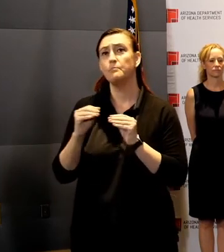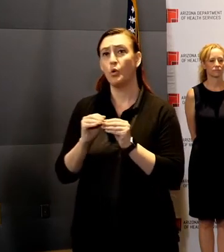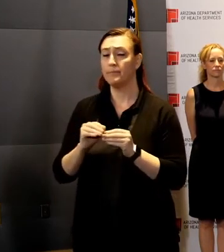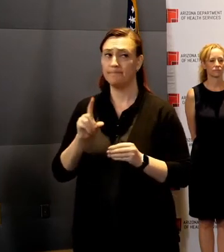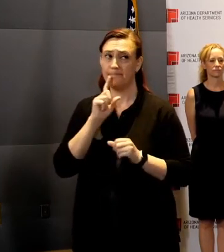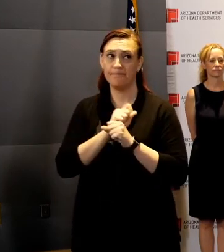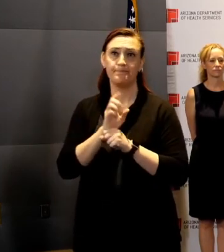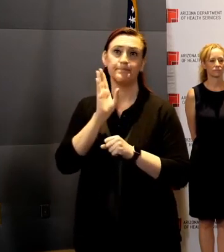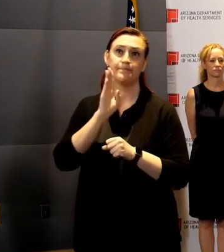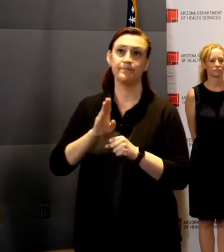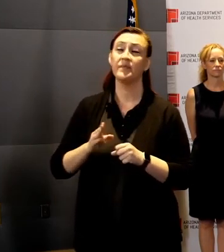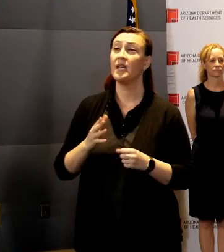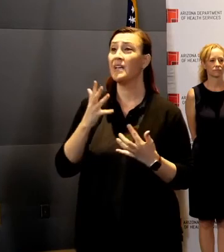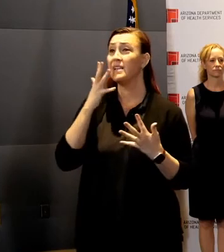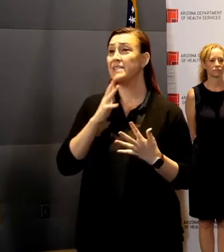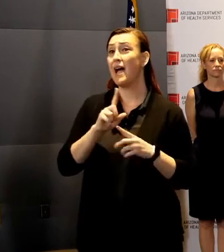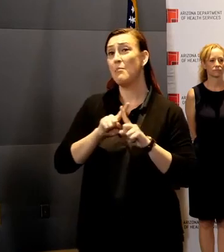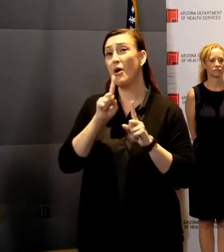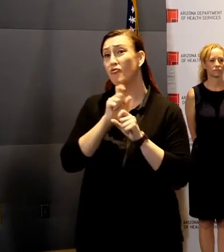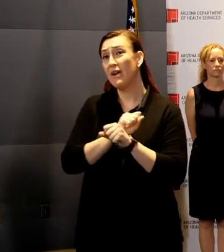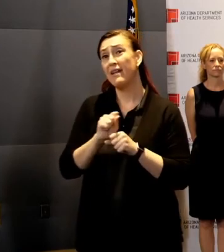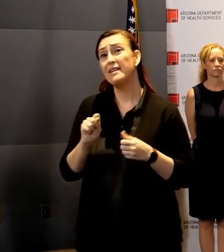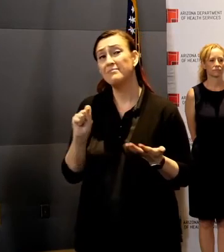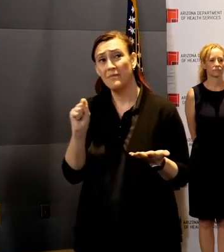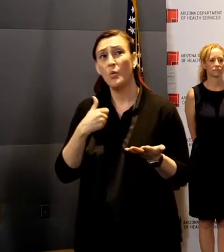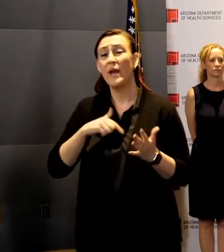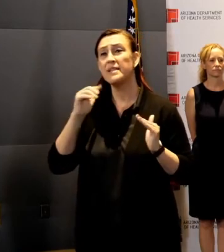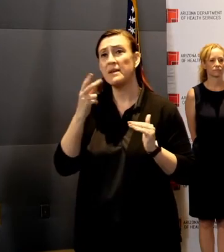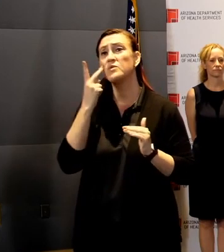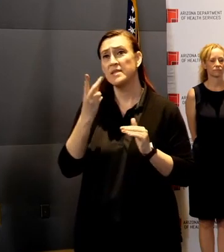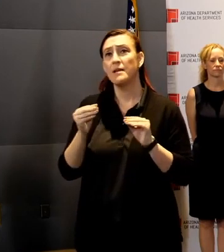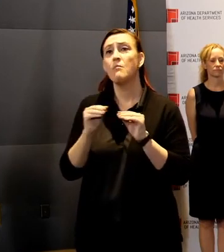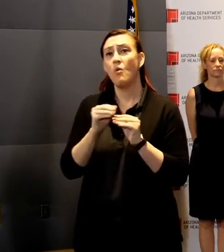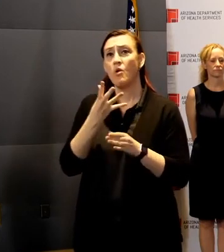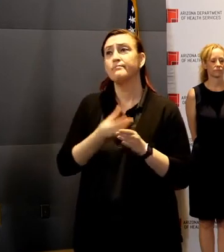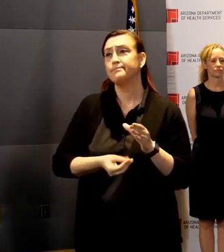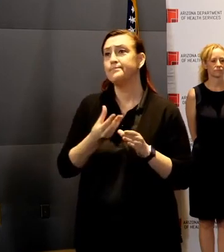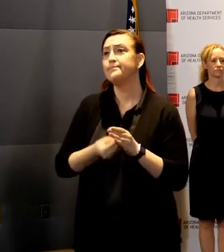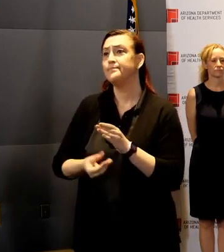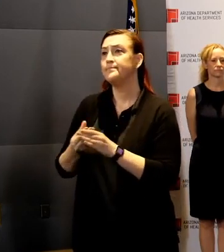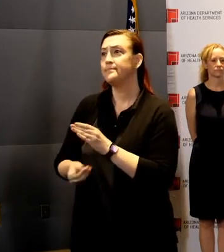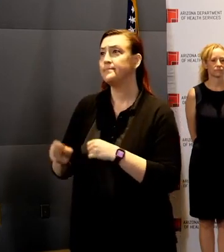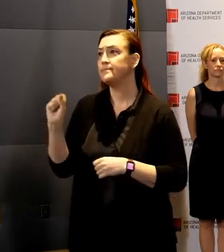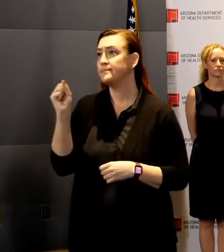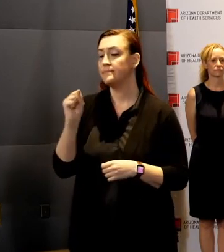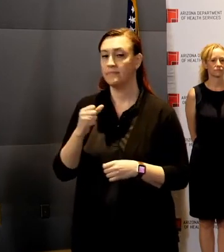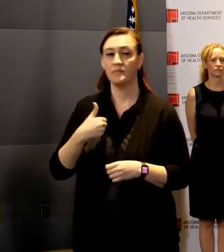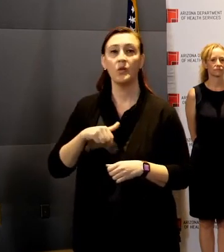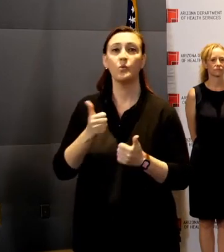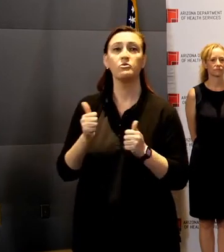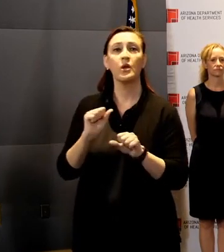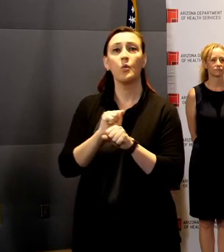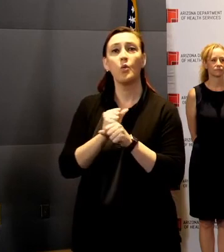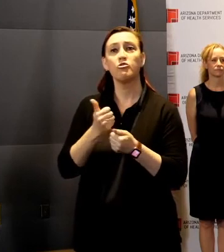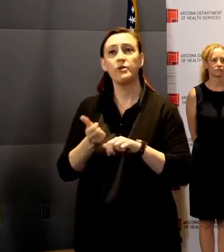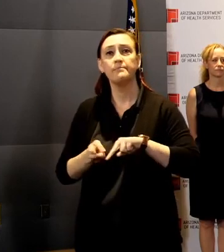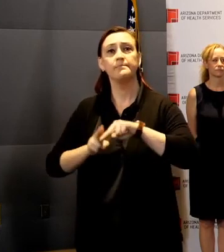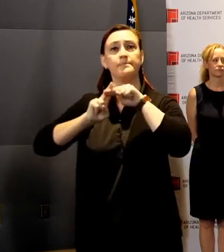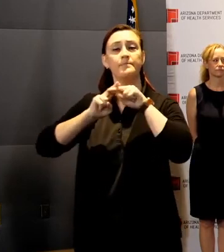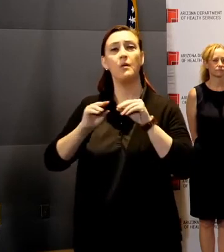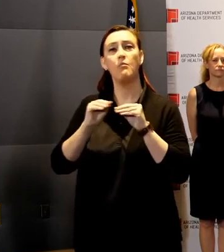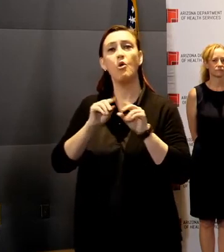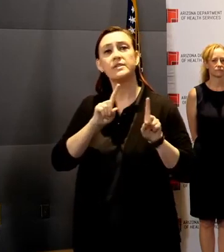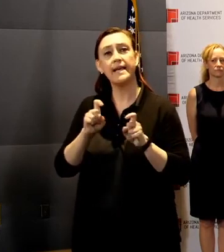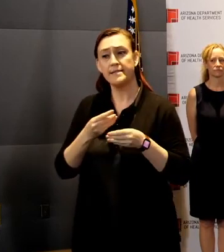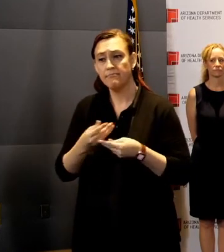like the rest of the country, we expect more deaths. And as we work to increase testing capacity, we